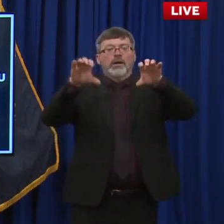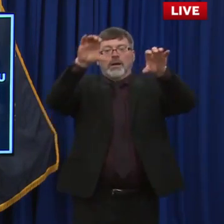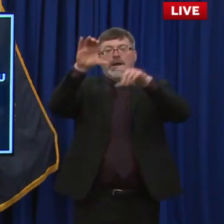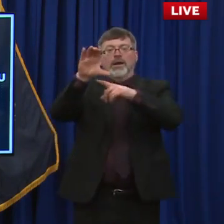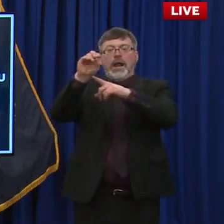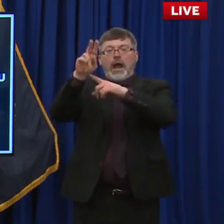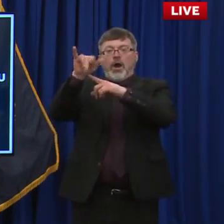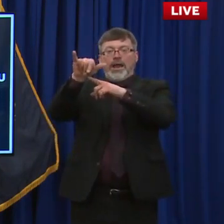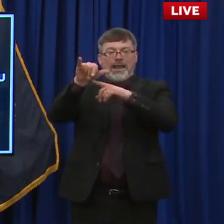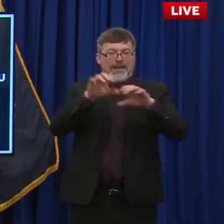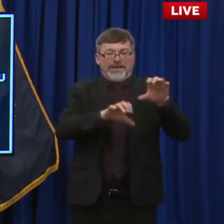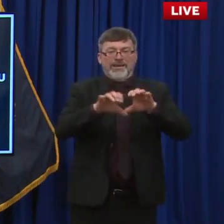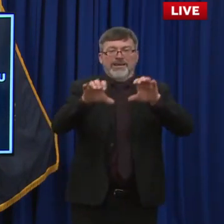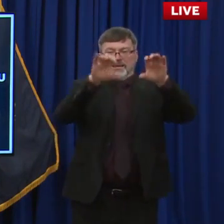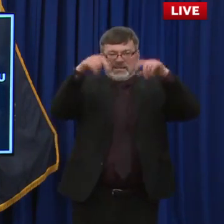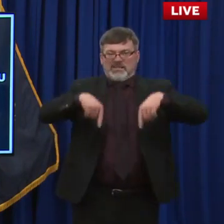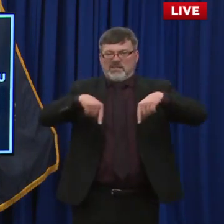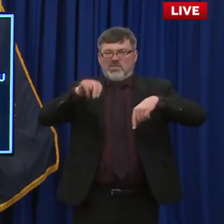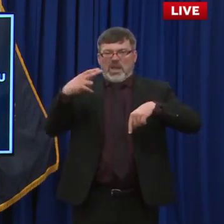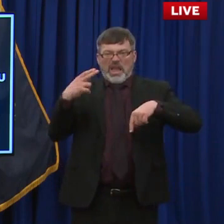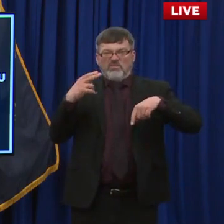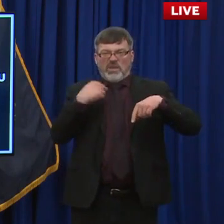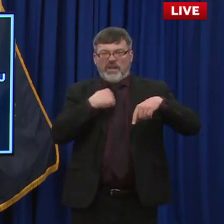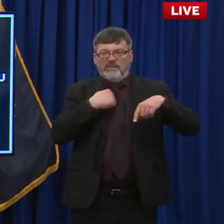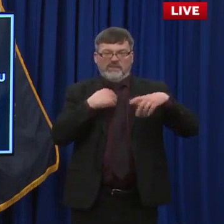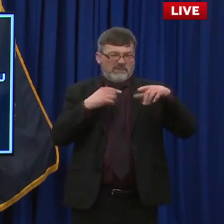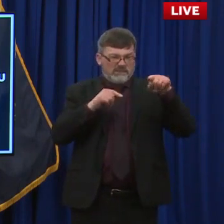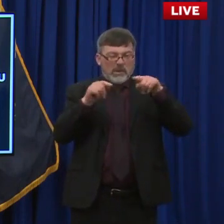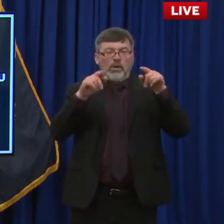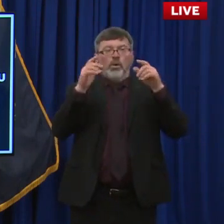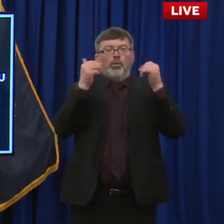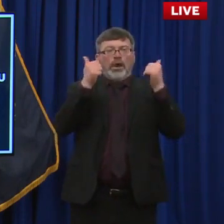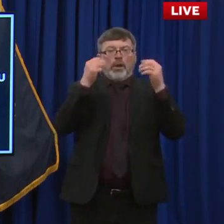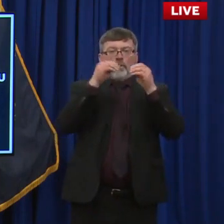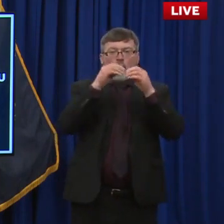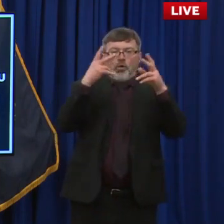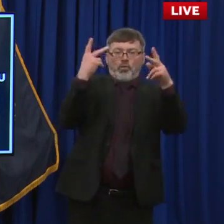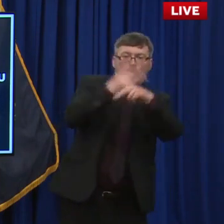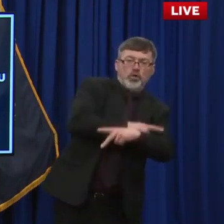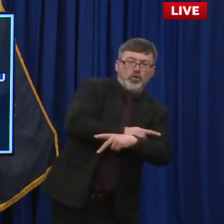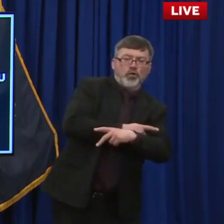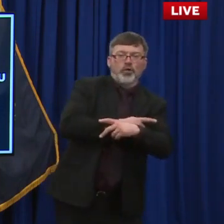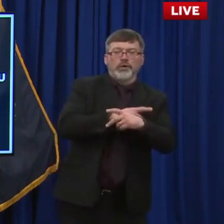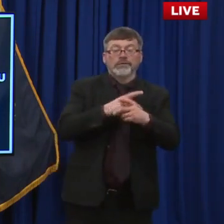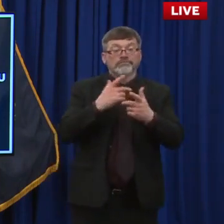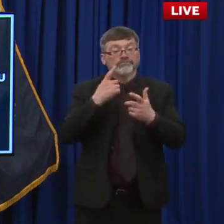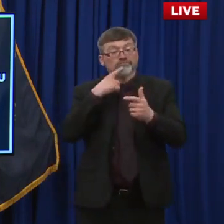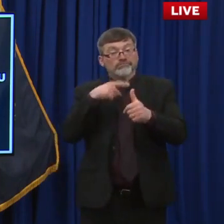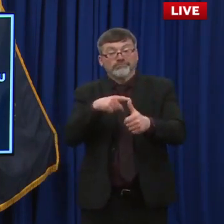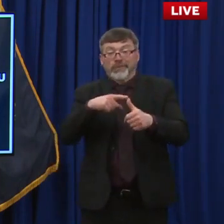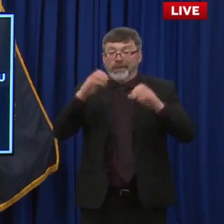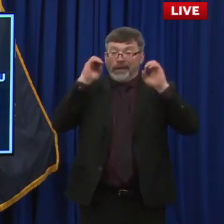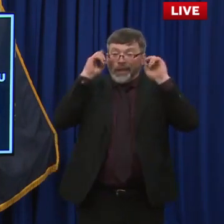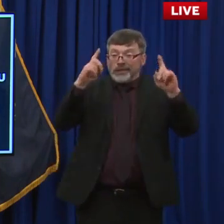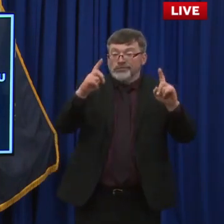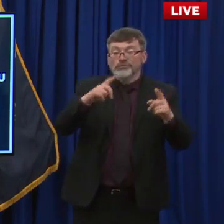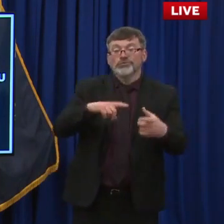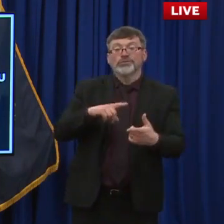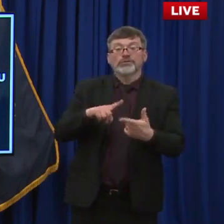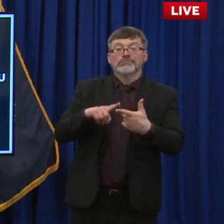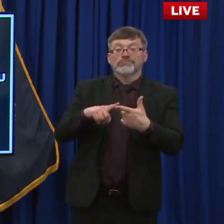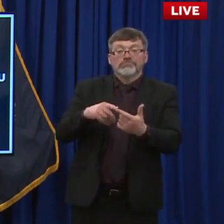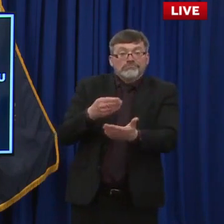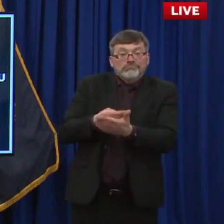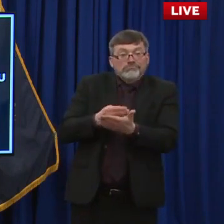more more vulnerable than others based on a lot of different factors like education and income level and other things that can make us vulnerable.